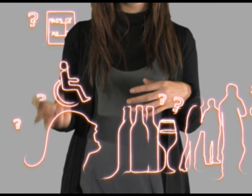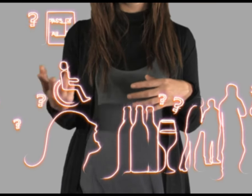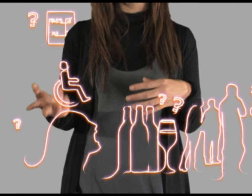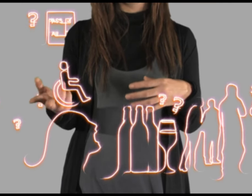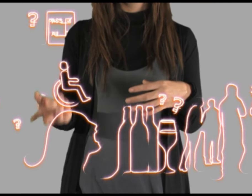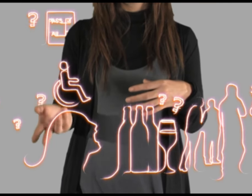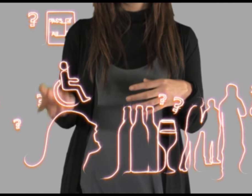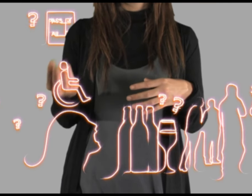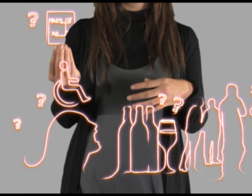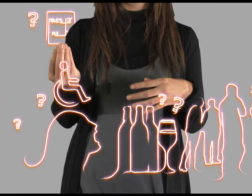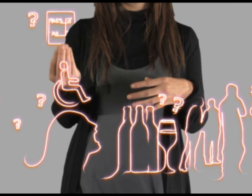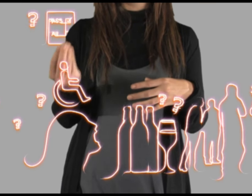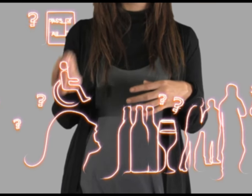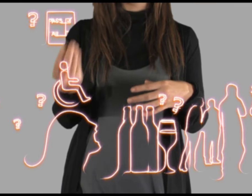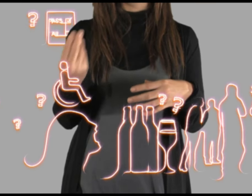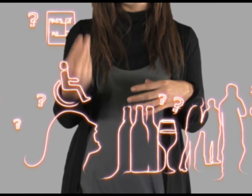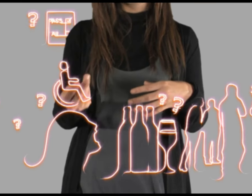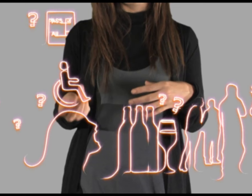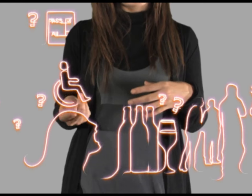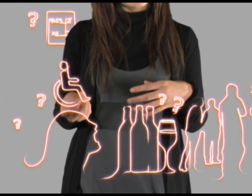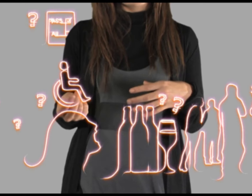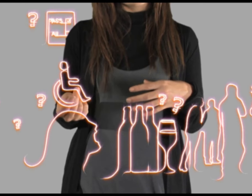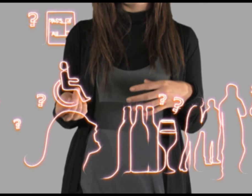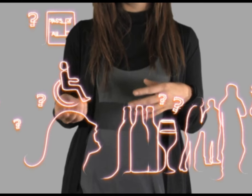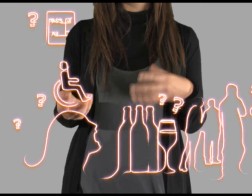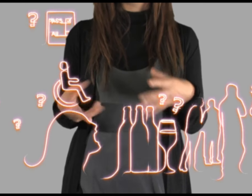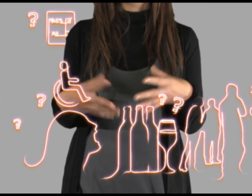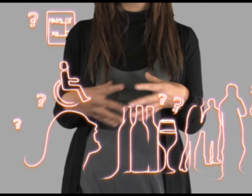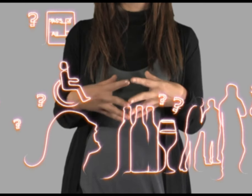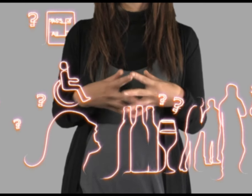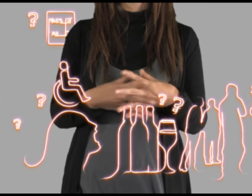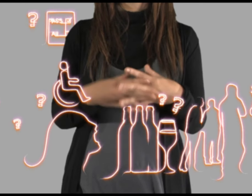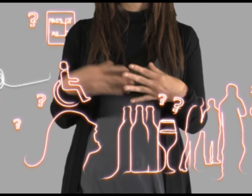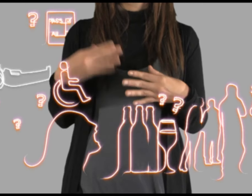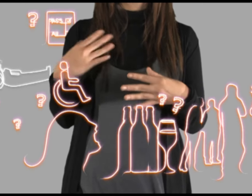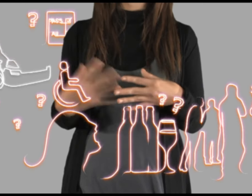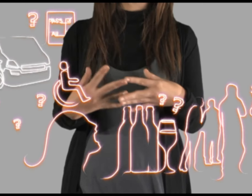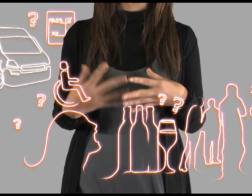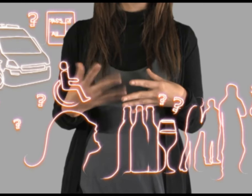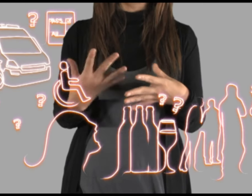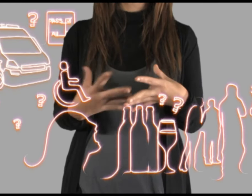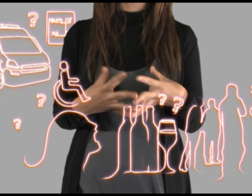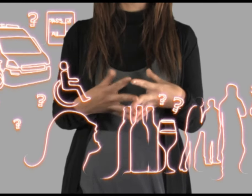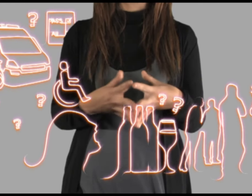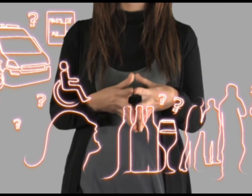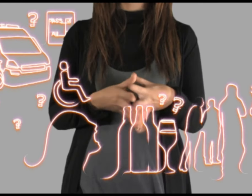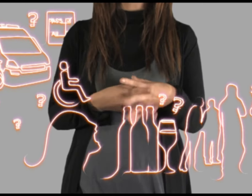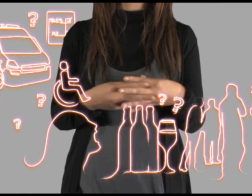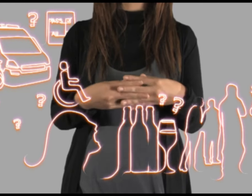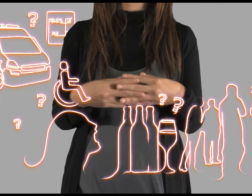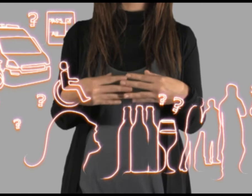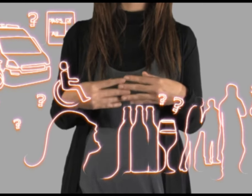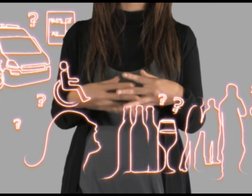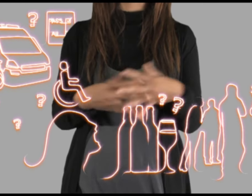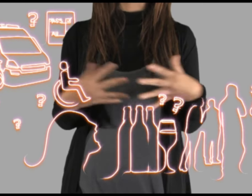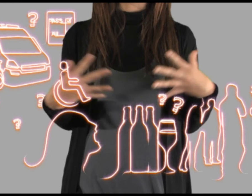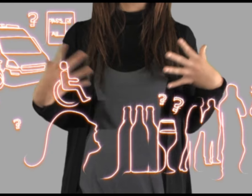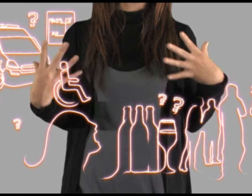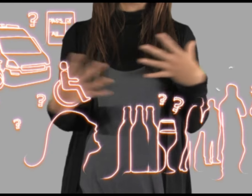guy, his name's Connor, I found out and he was taken to hospital and I found out that he has